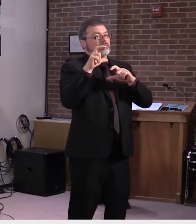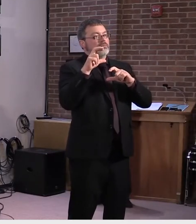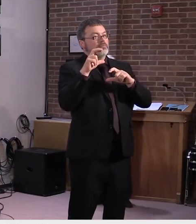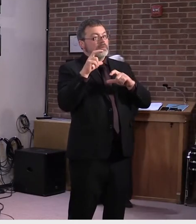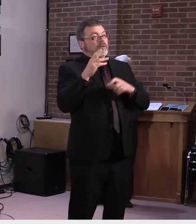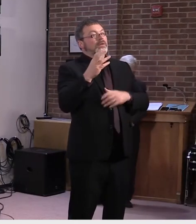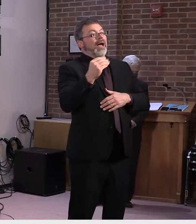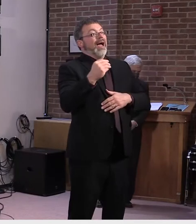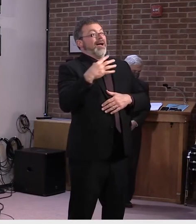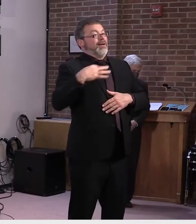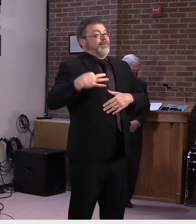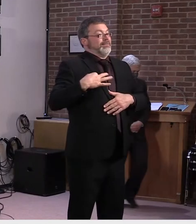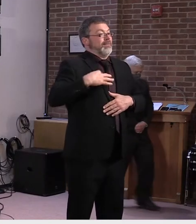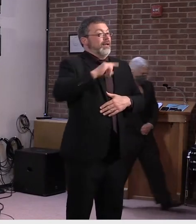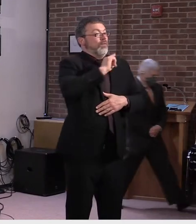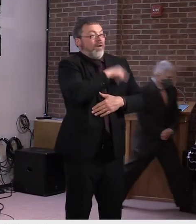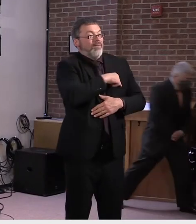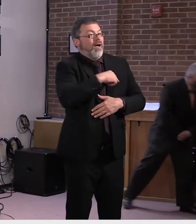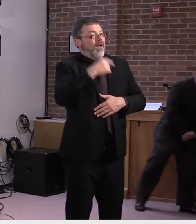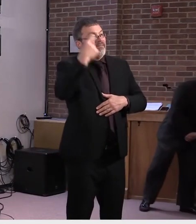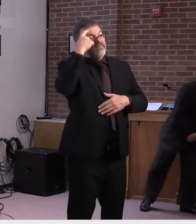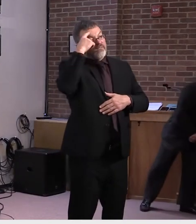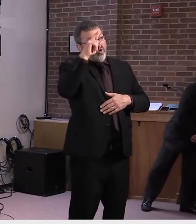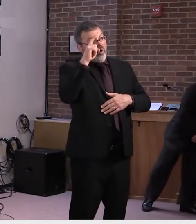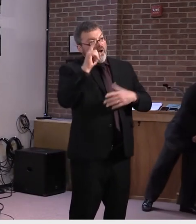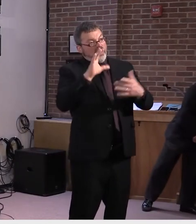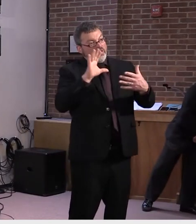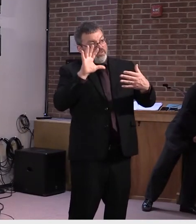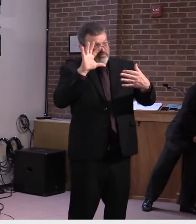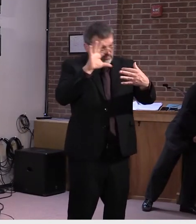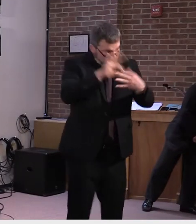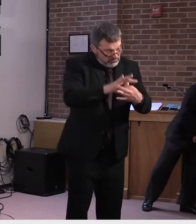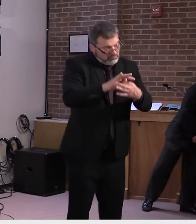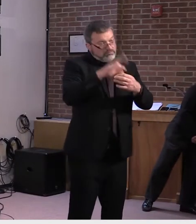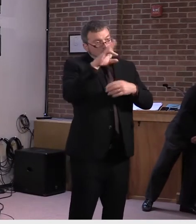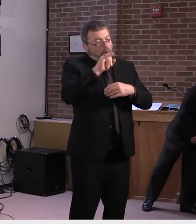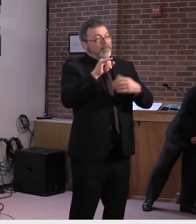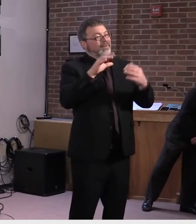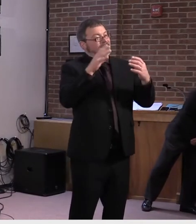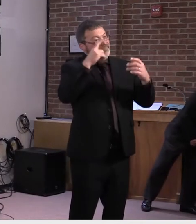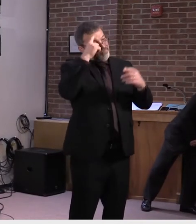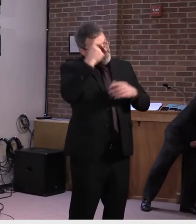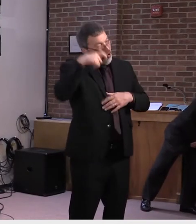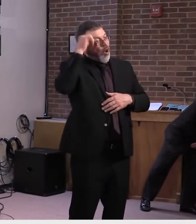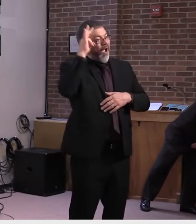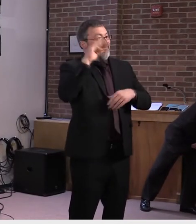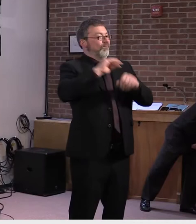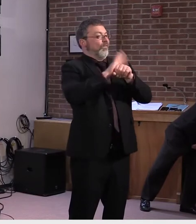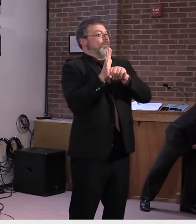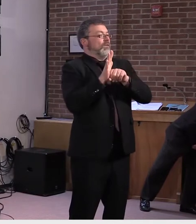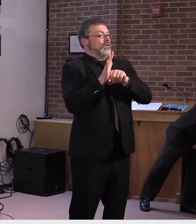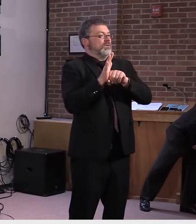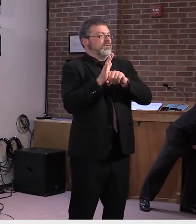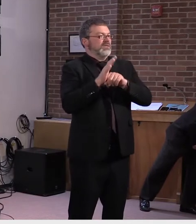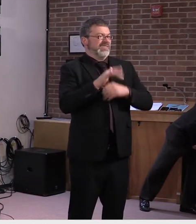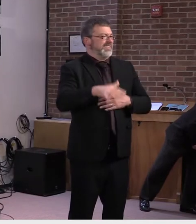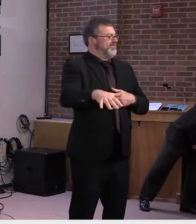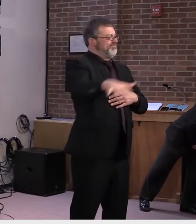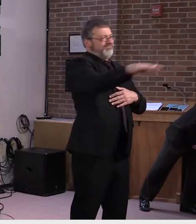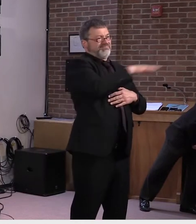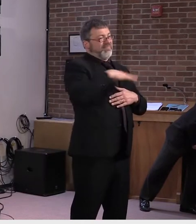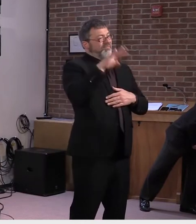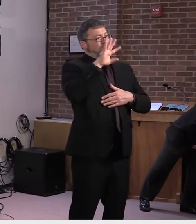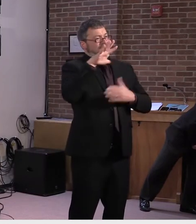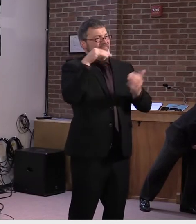has to be directly related to COVID. Most of them are obviously, but, um, there are certain, uh, circumstances